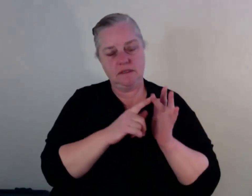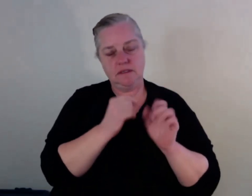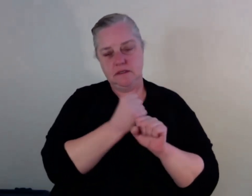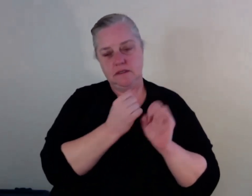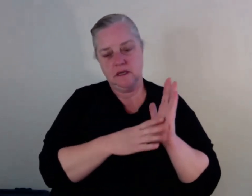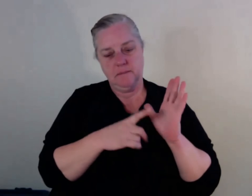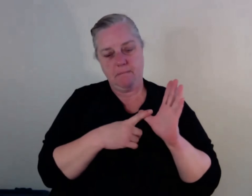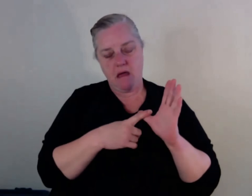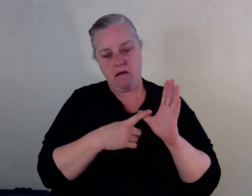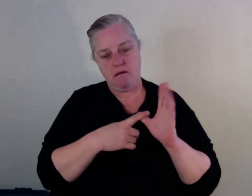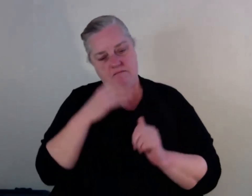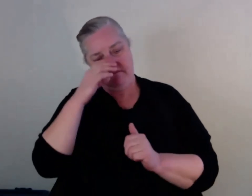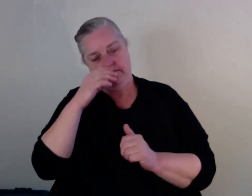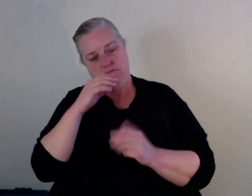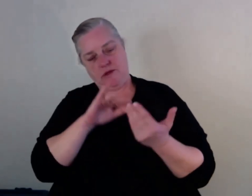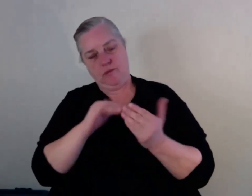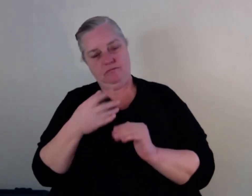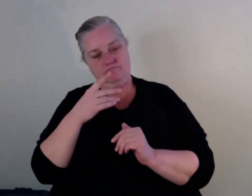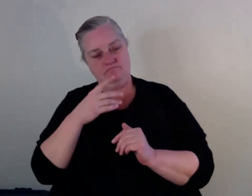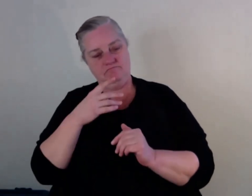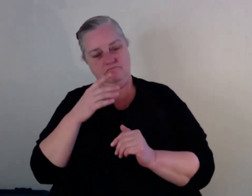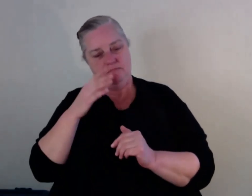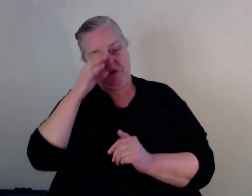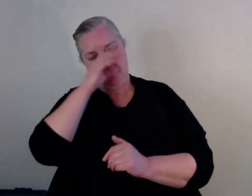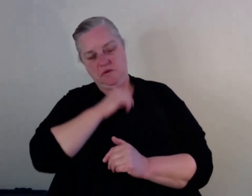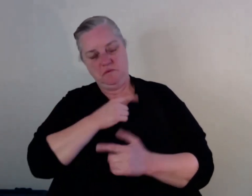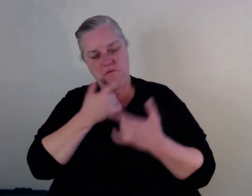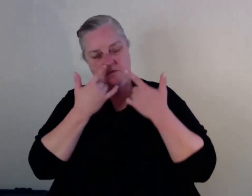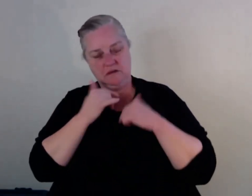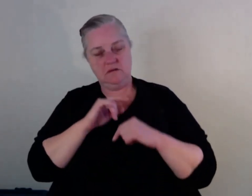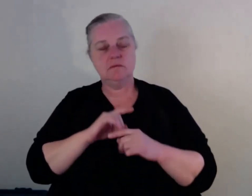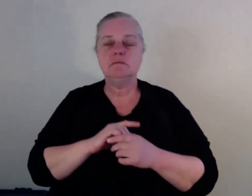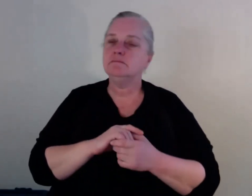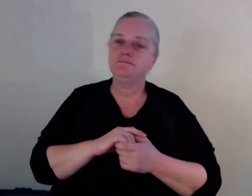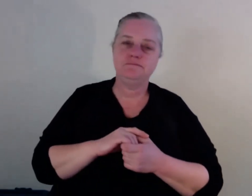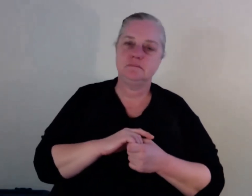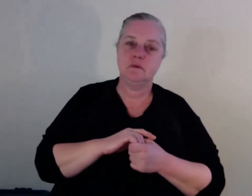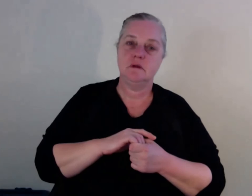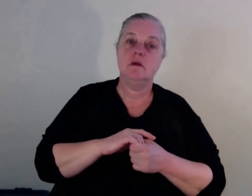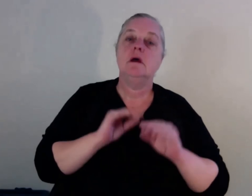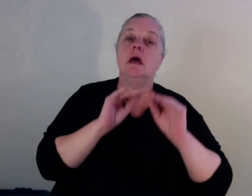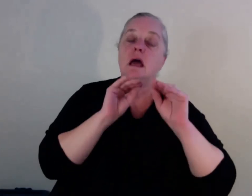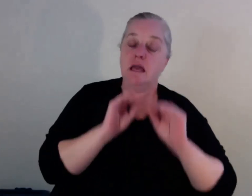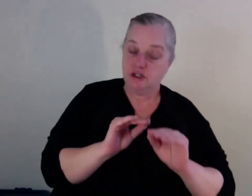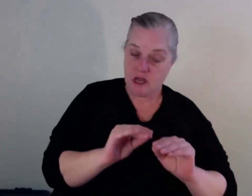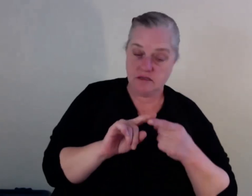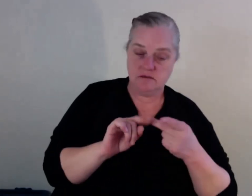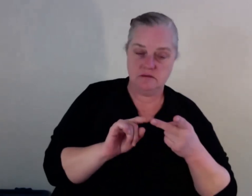stigma, but I don't know, education, funding and information are three headlines that